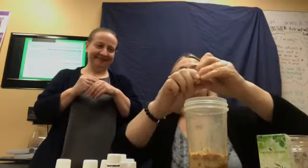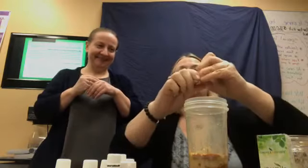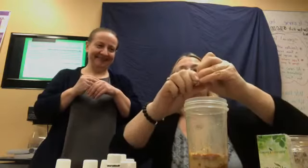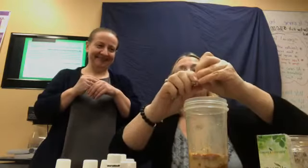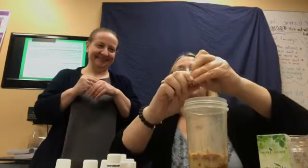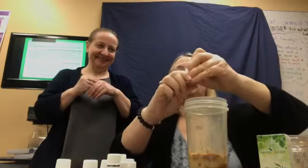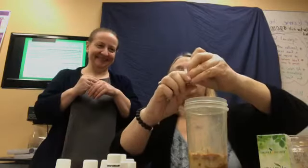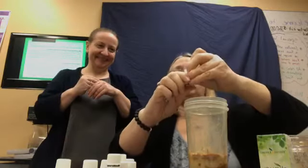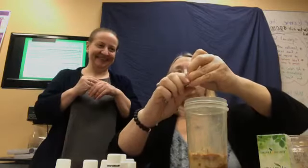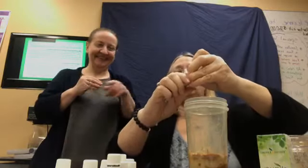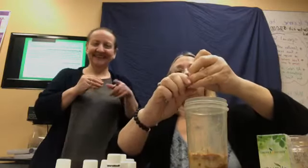Nitro.